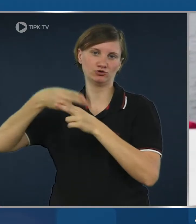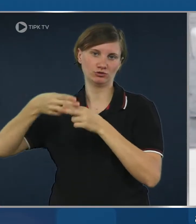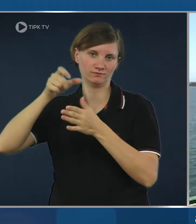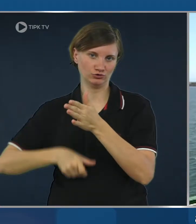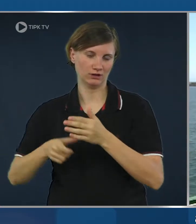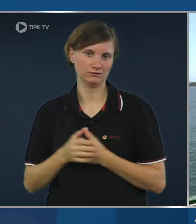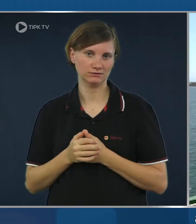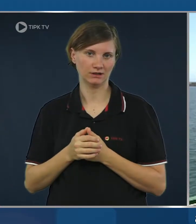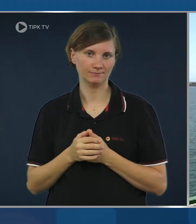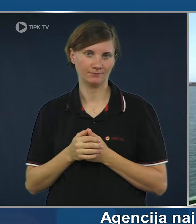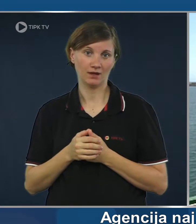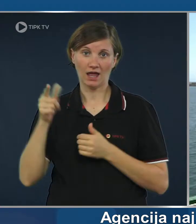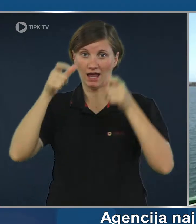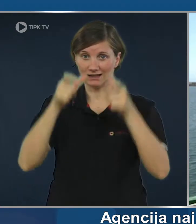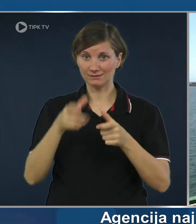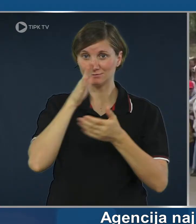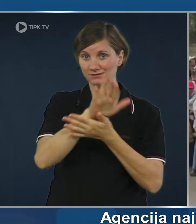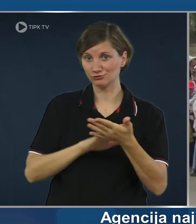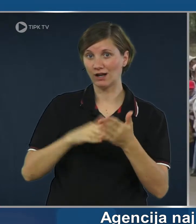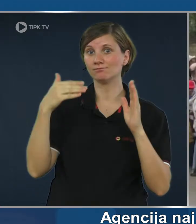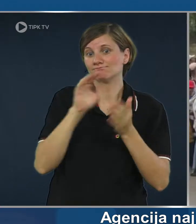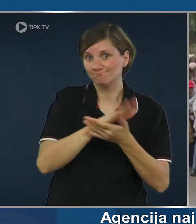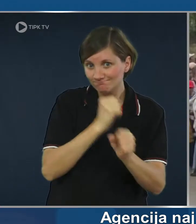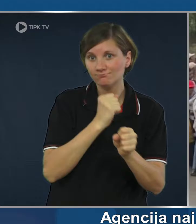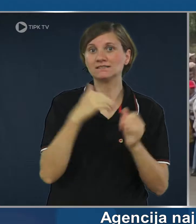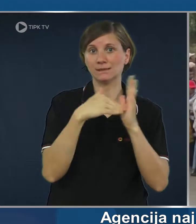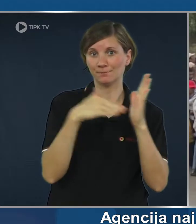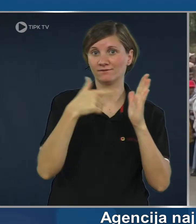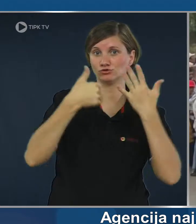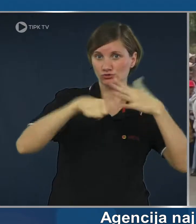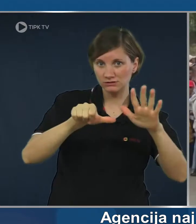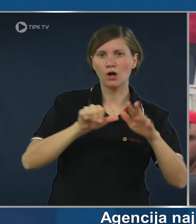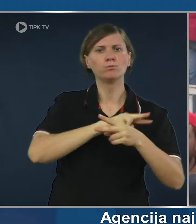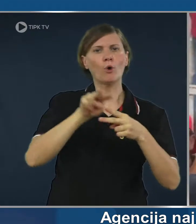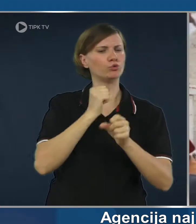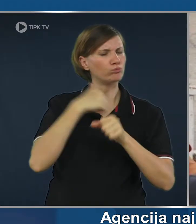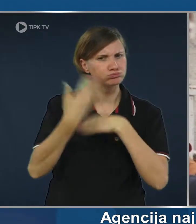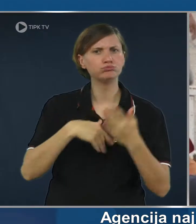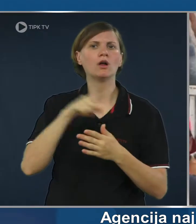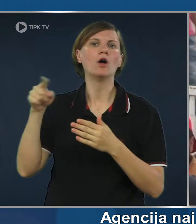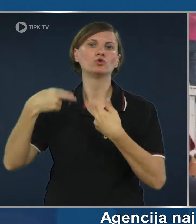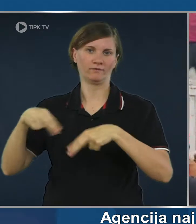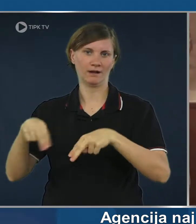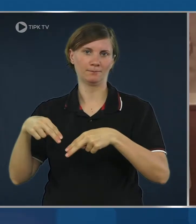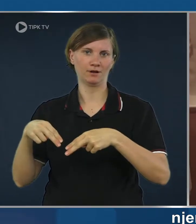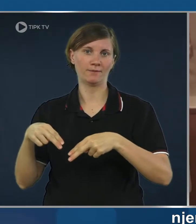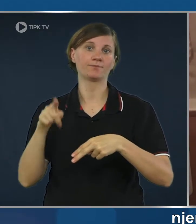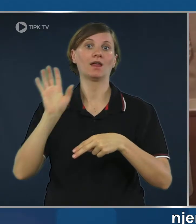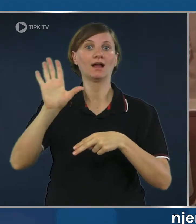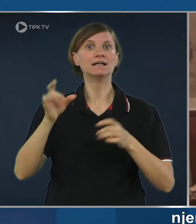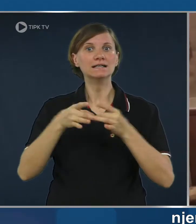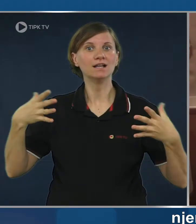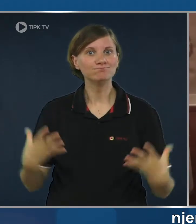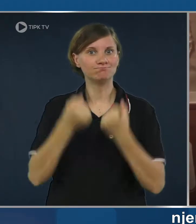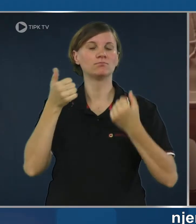decisions by member states. It is hoped the agency will start in September 2016 and be fully functional by November. The